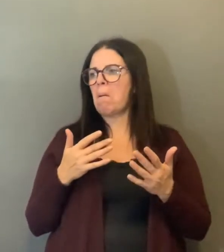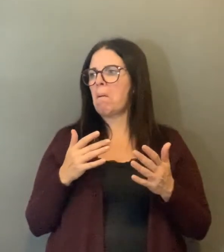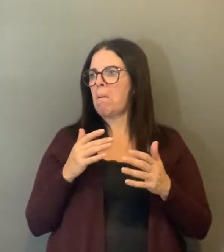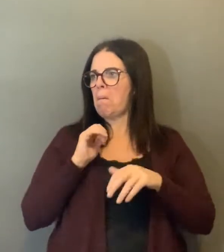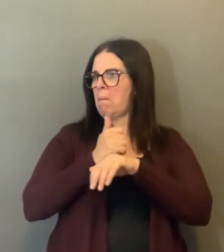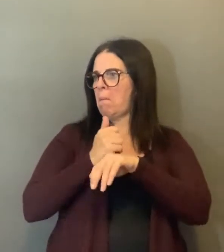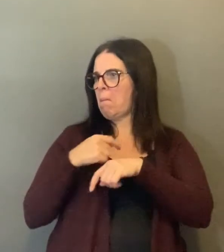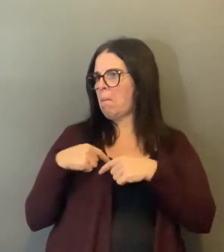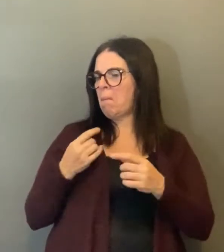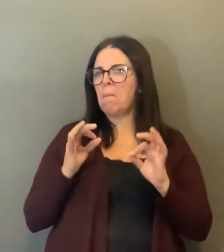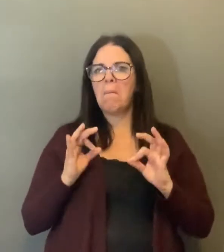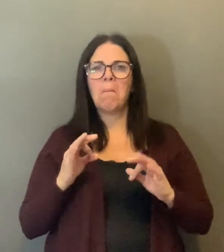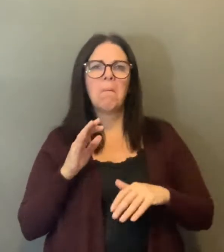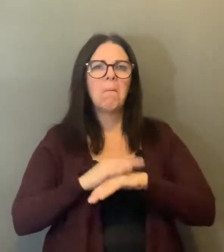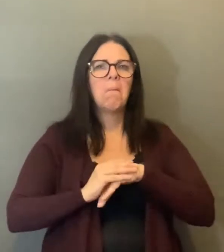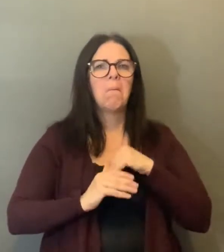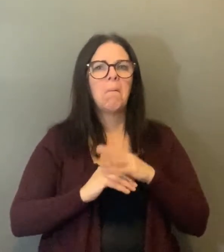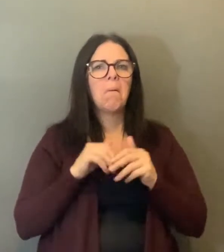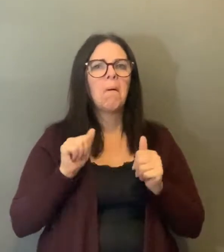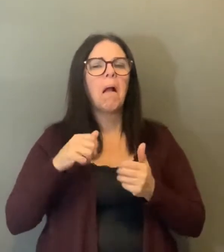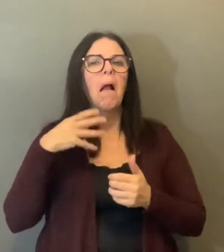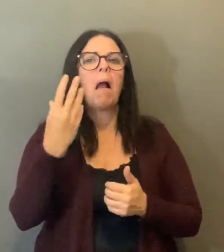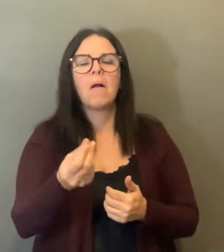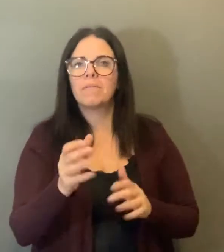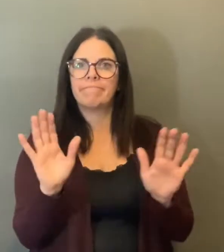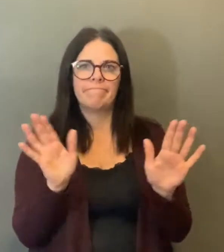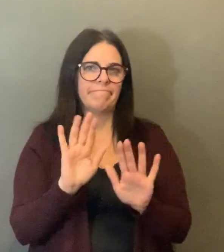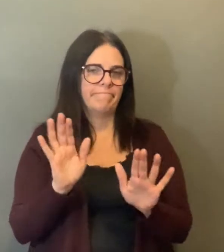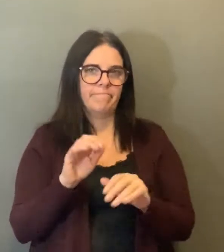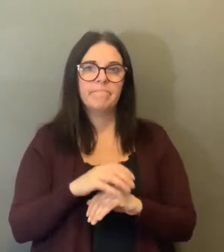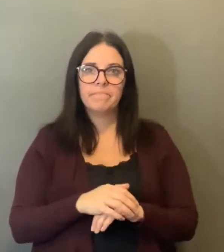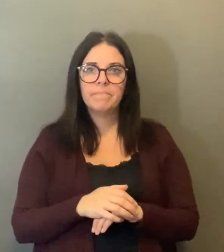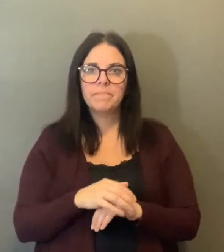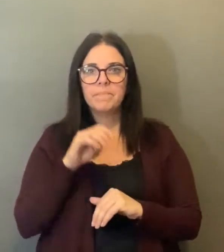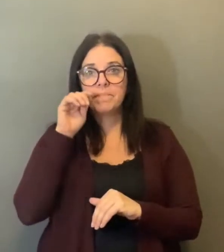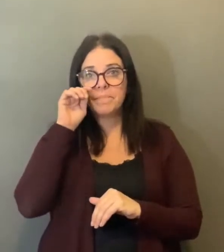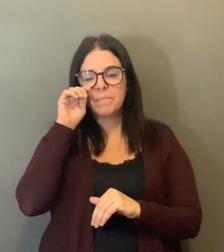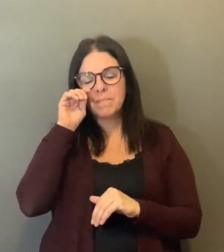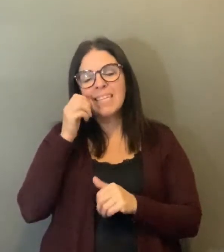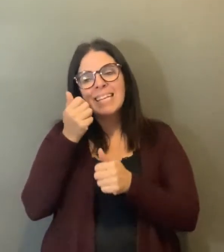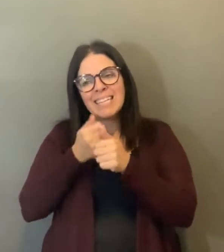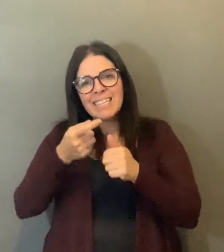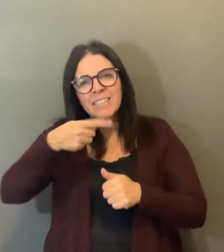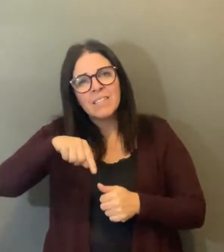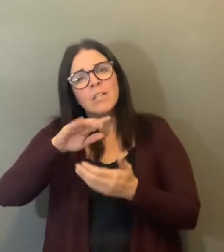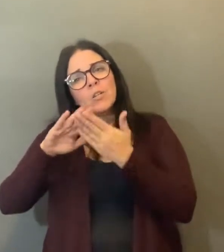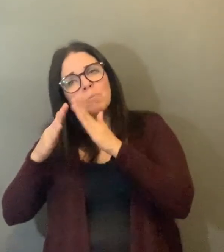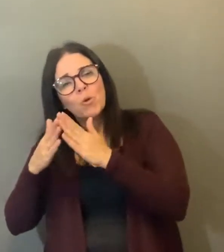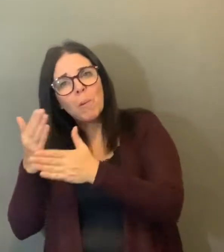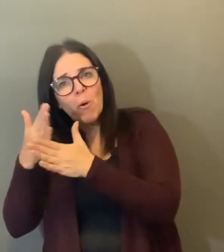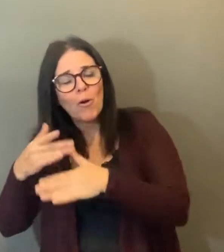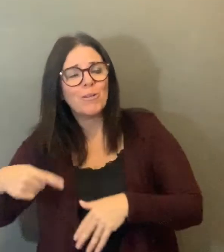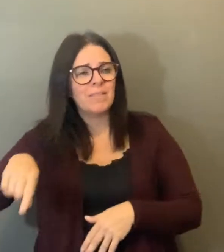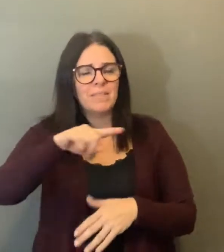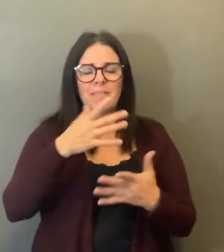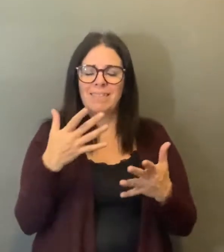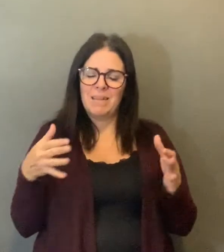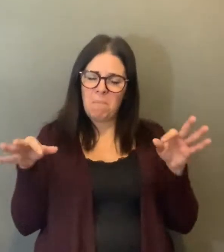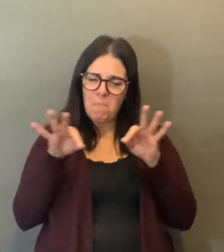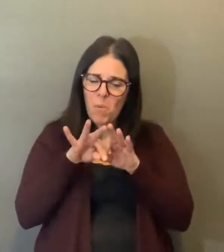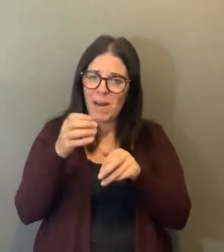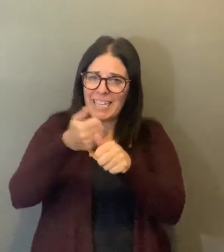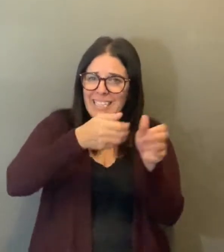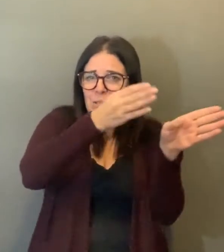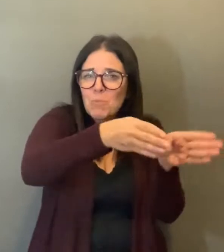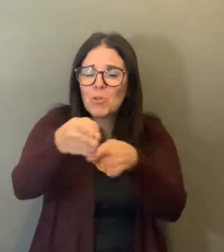are giving us the motivation and confidence to keep doing what we are doing with our public health measures. All staff at the Windsor-Essex County Health